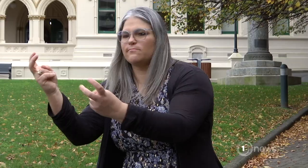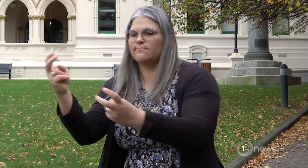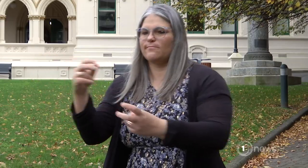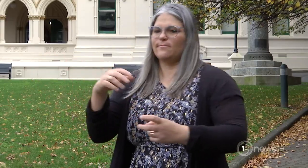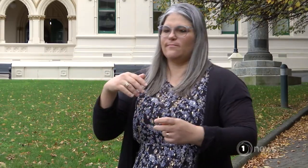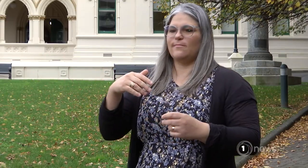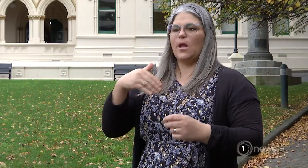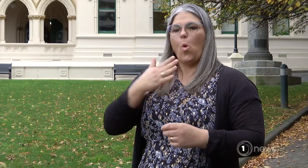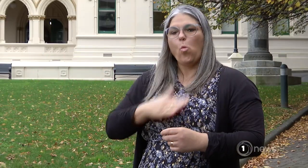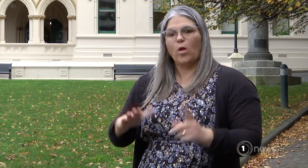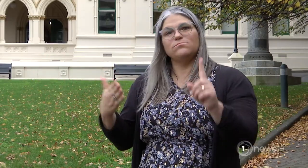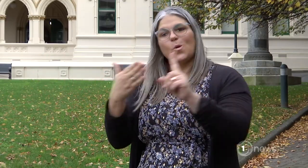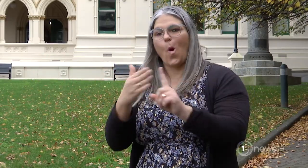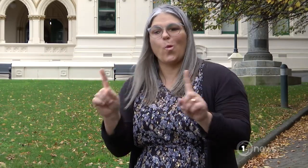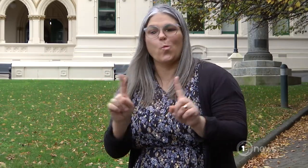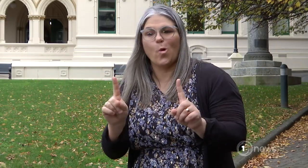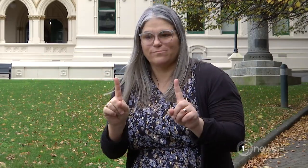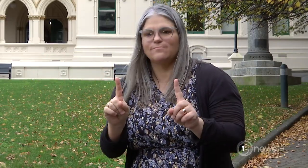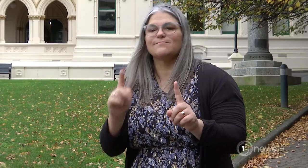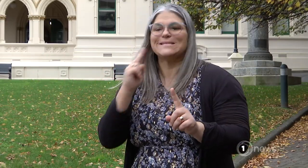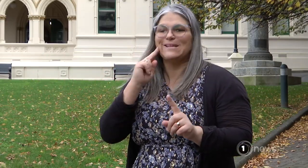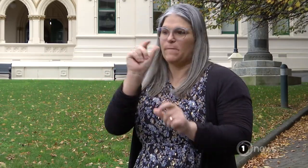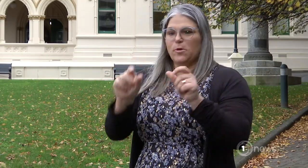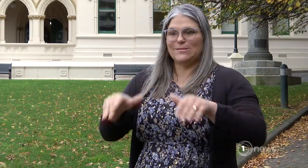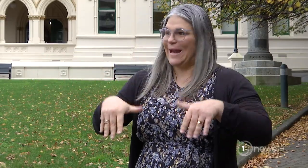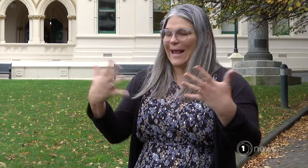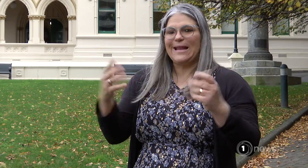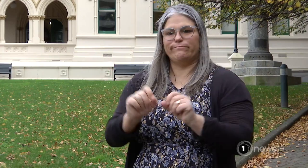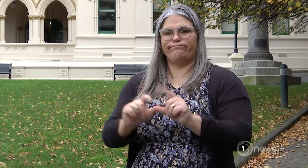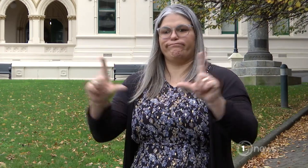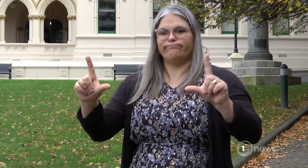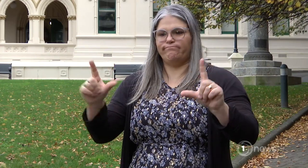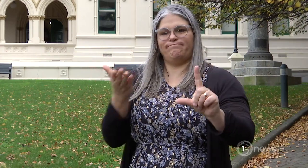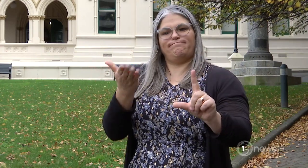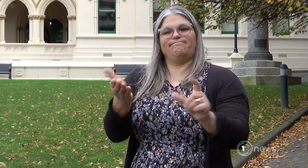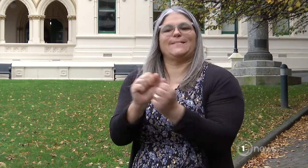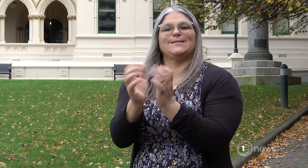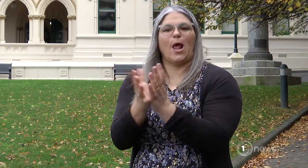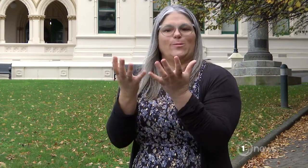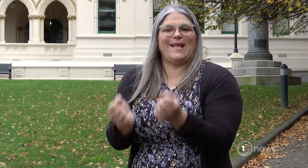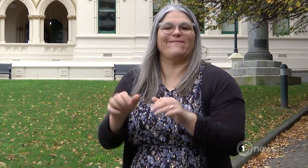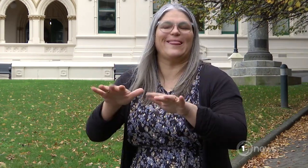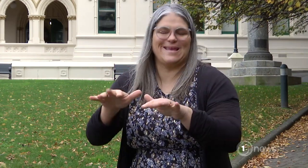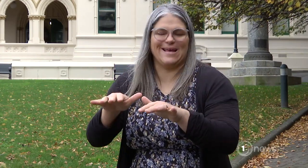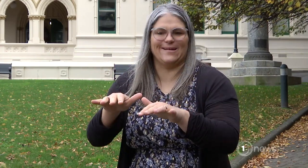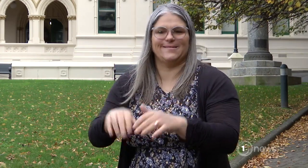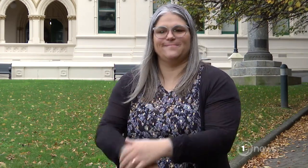Language versions of information that's easy to find and not in a far away, difficult to navigate space on the website.